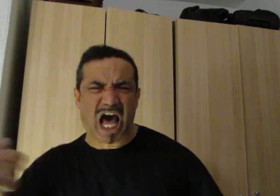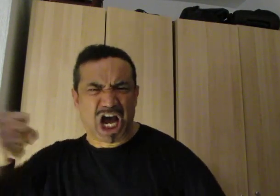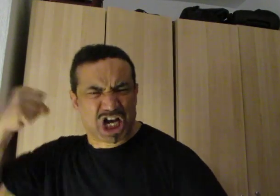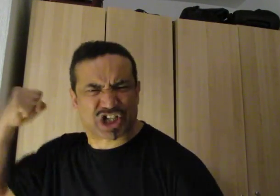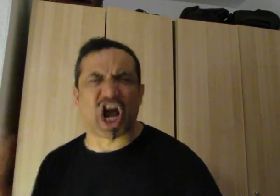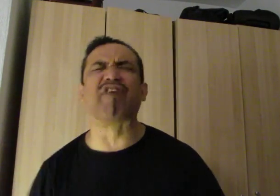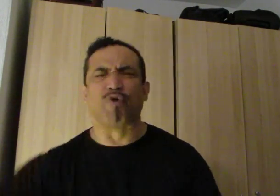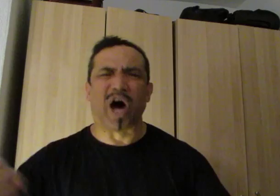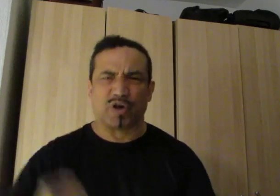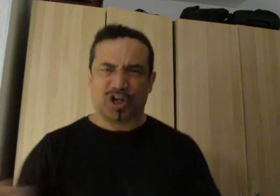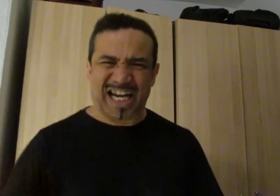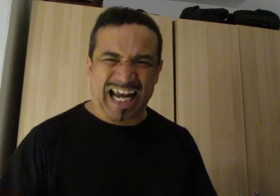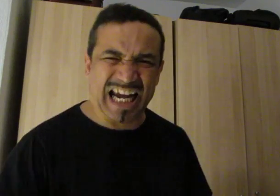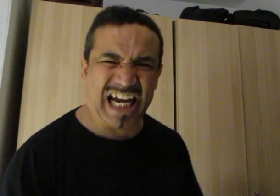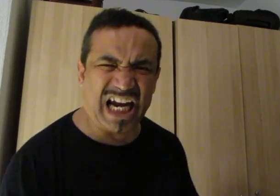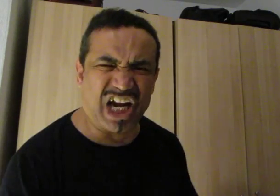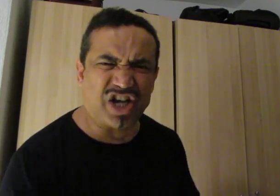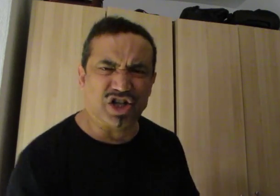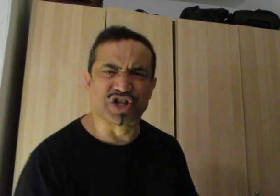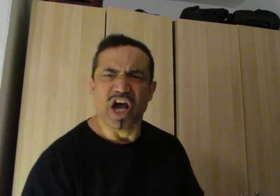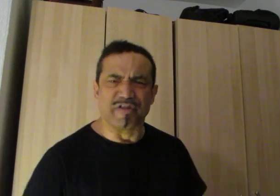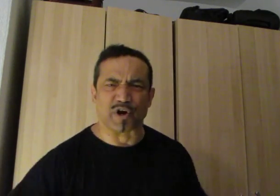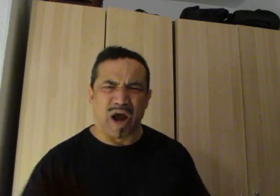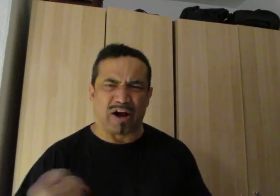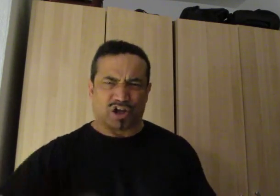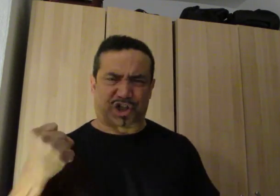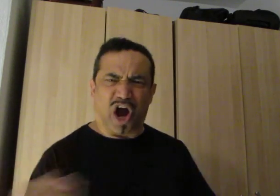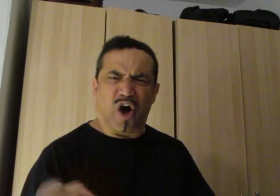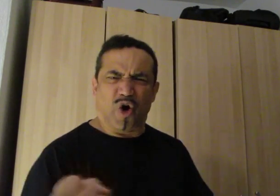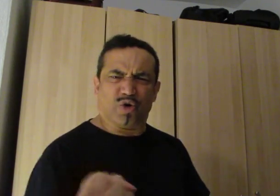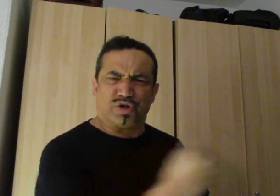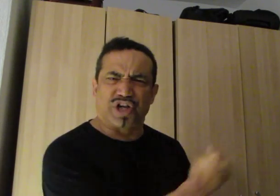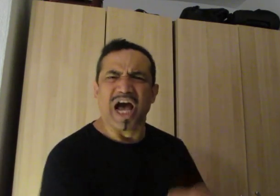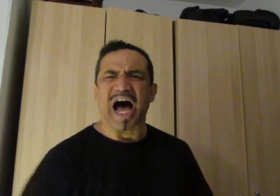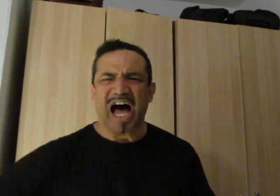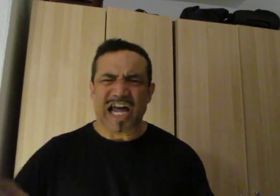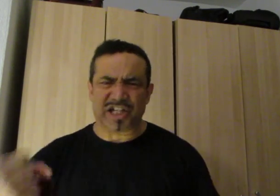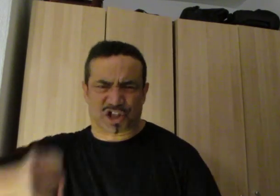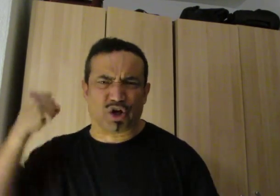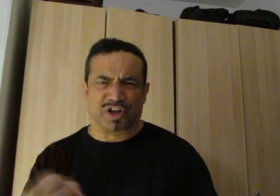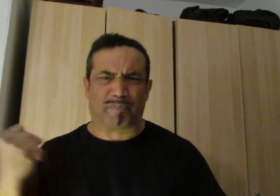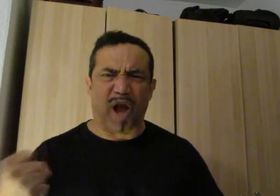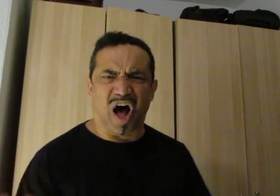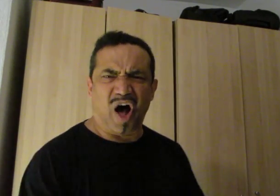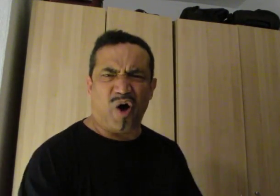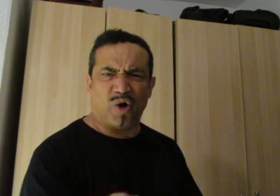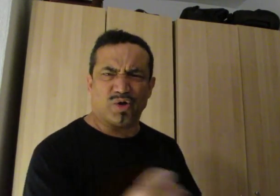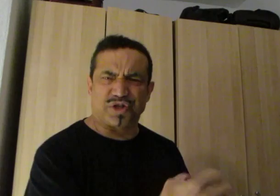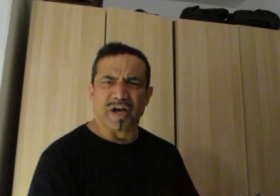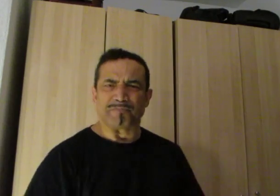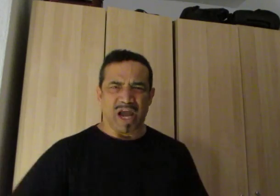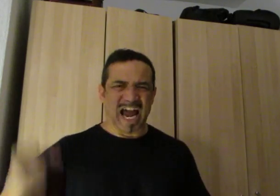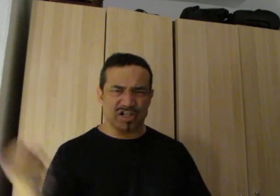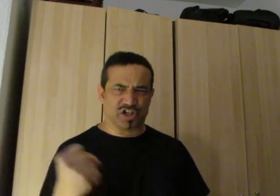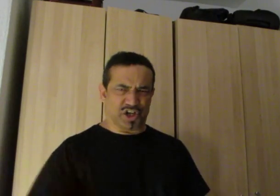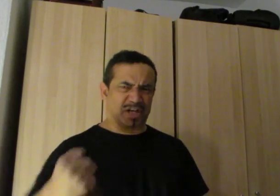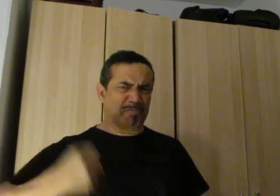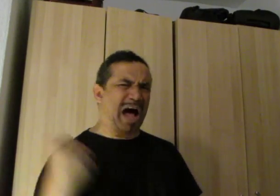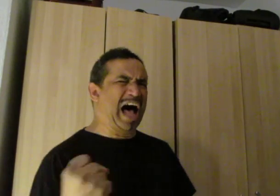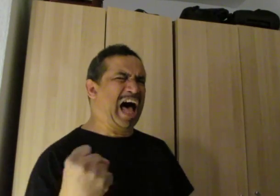of one who kneels the record shows I took the blows and did it my